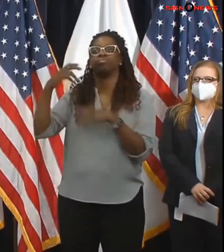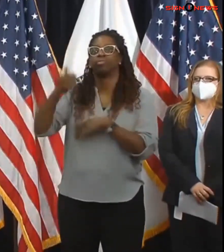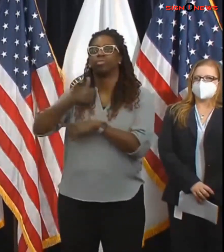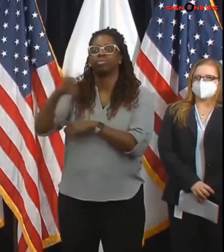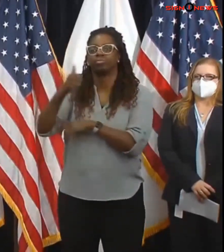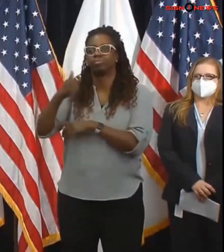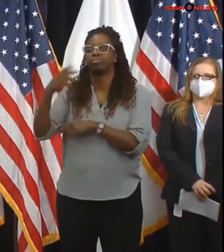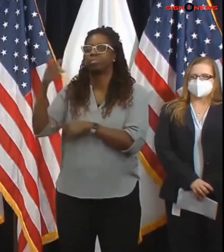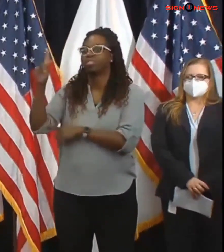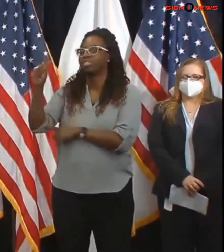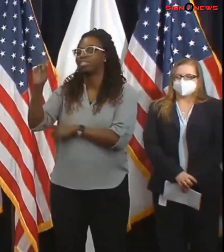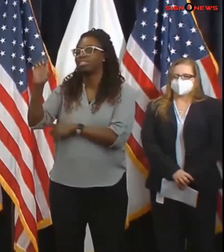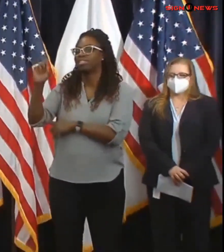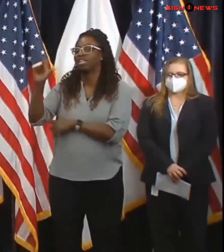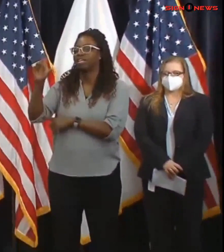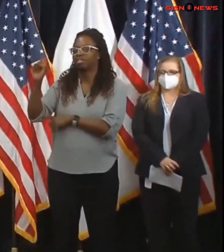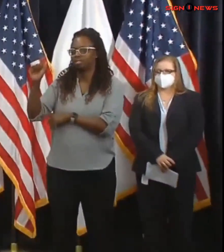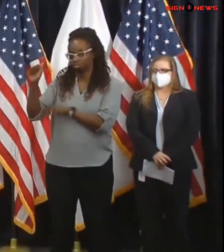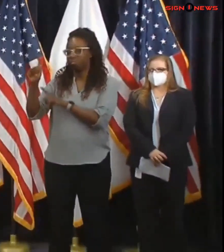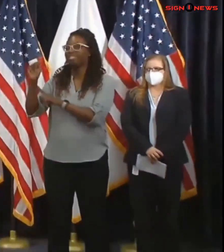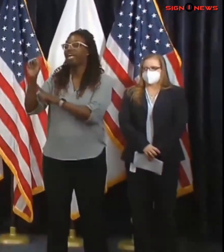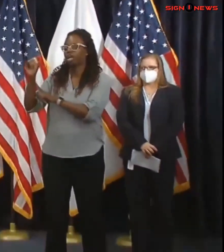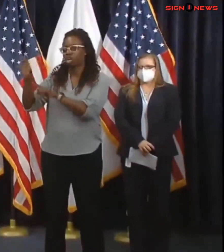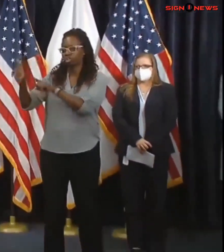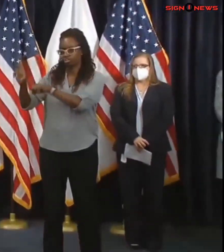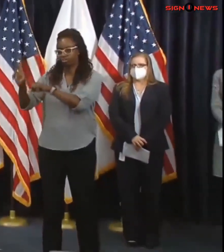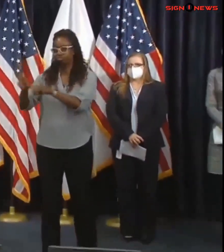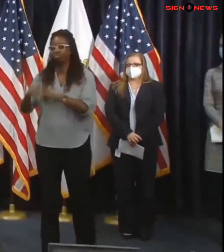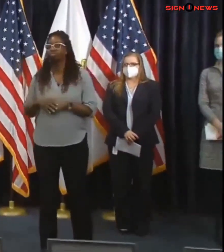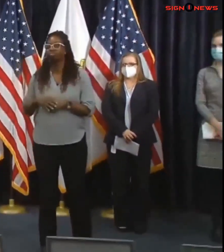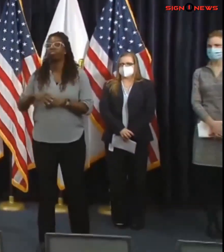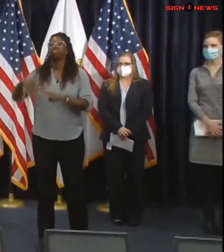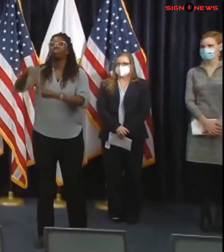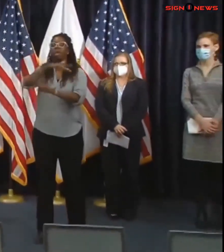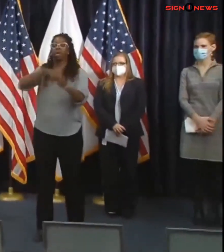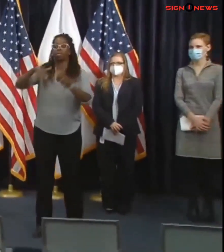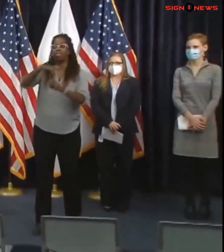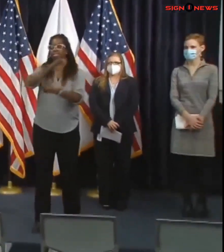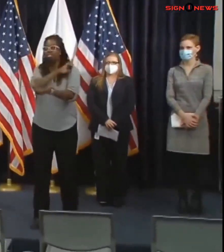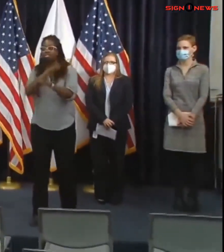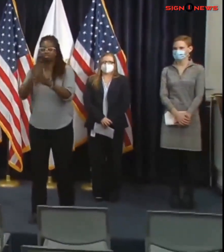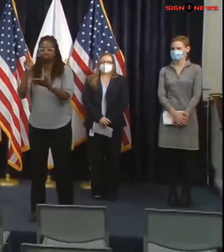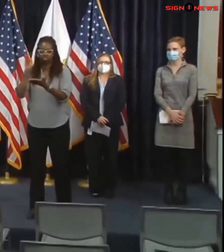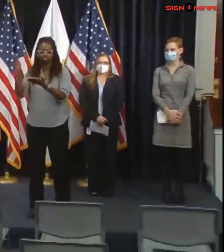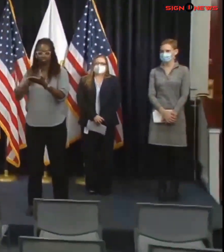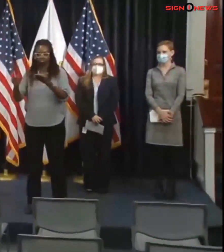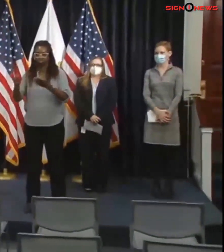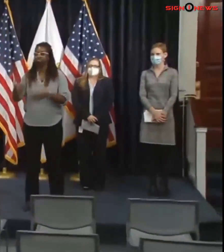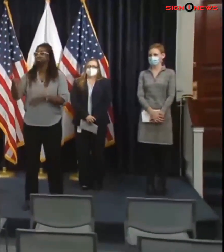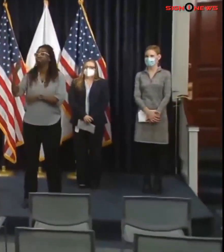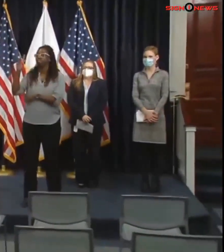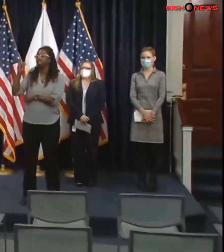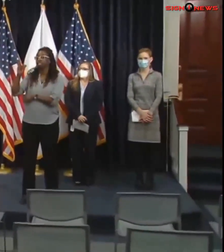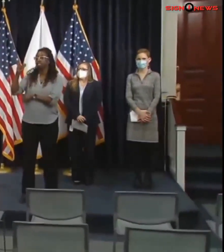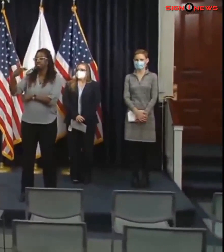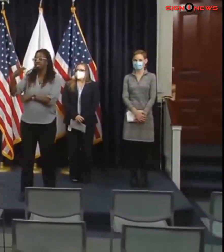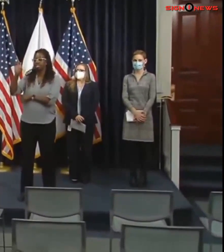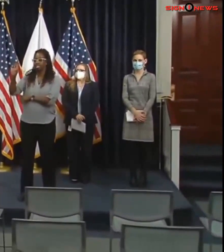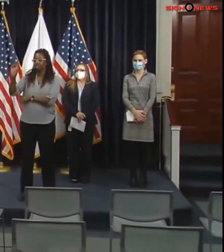and Environmental Affairs Secretary Katie Theoharedes, Highway Administrator Jonathan Gulliver, MBTA General